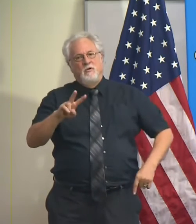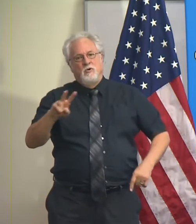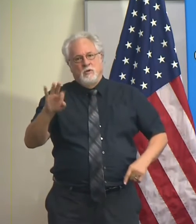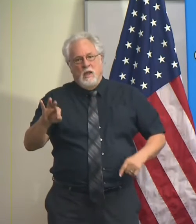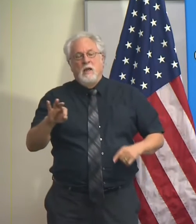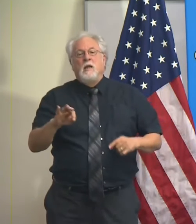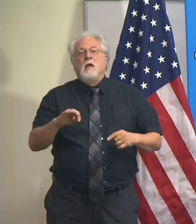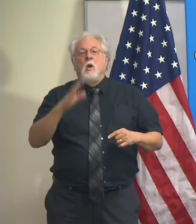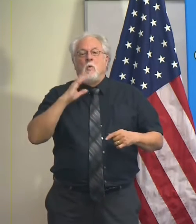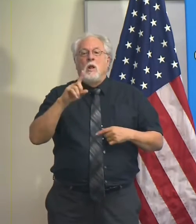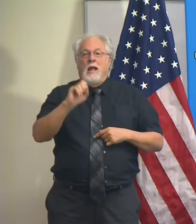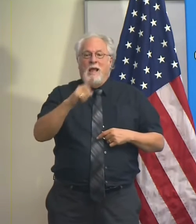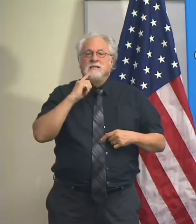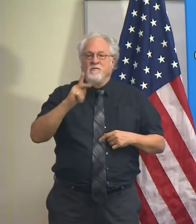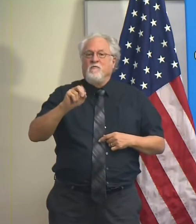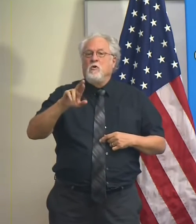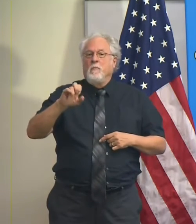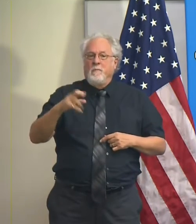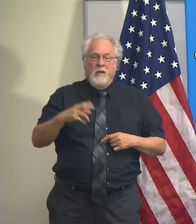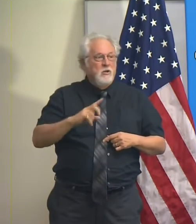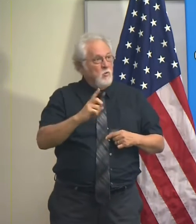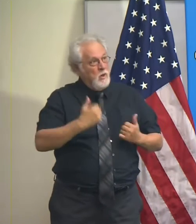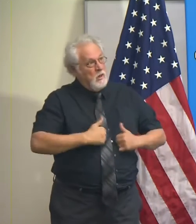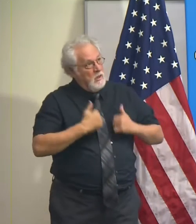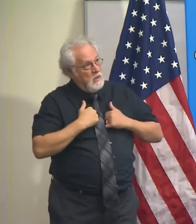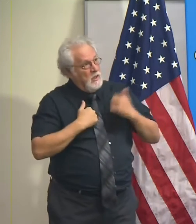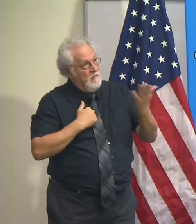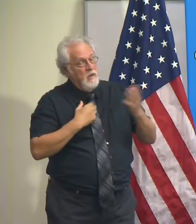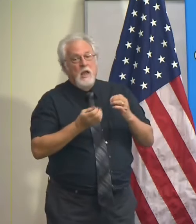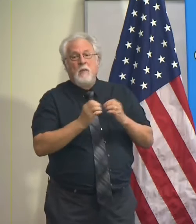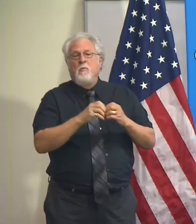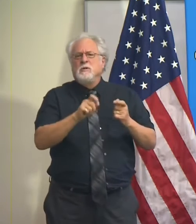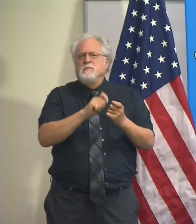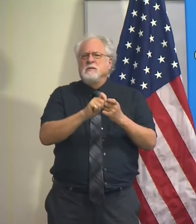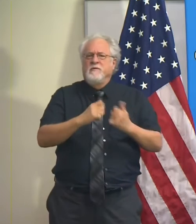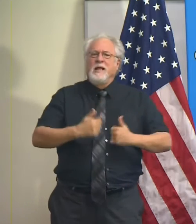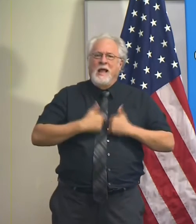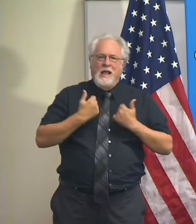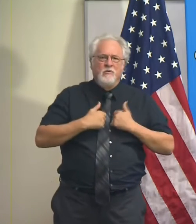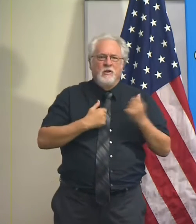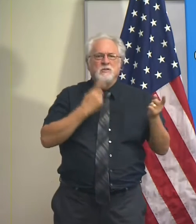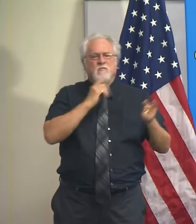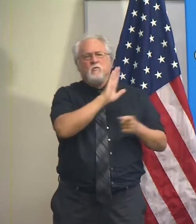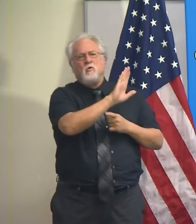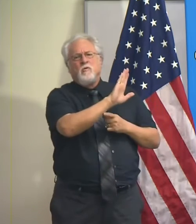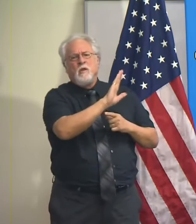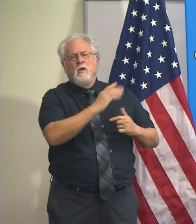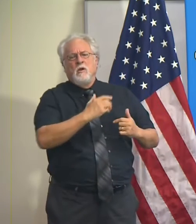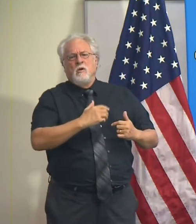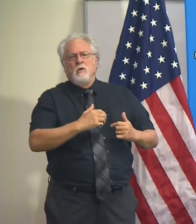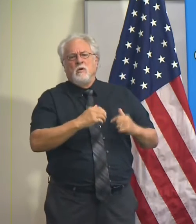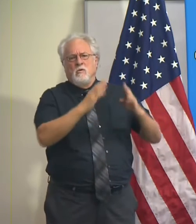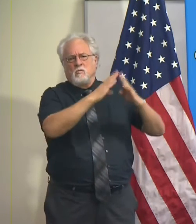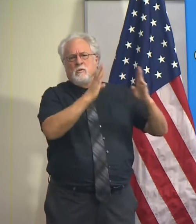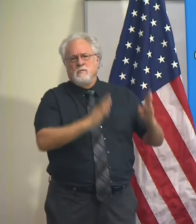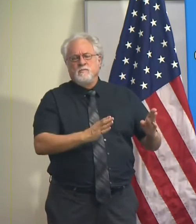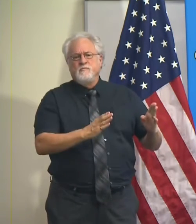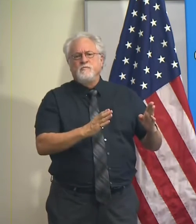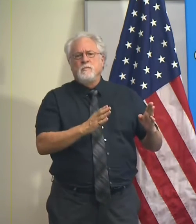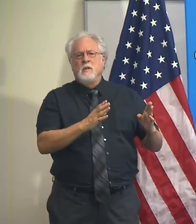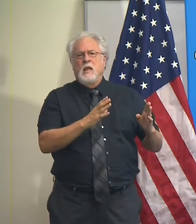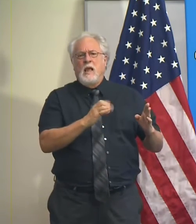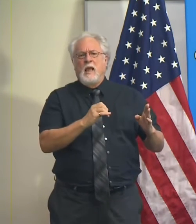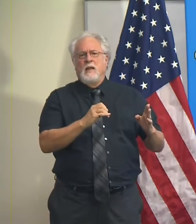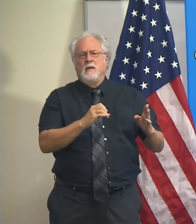for their parish of residents and maybe more specific addresses for their residences. And